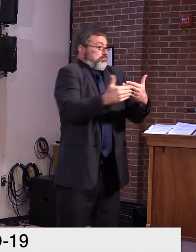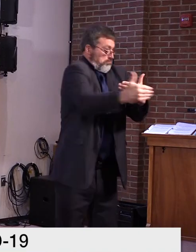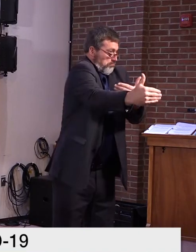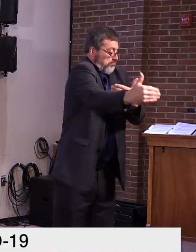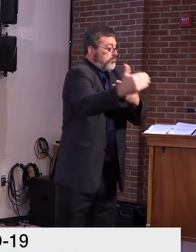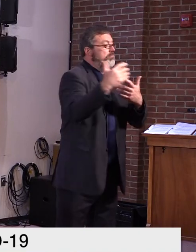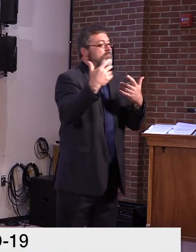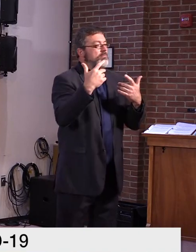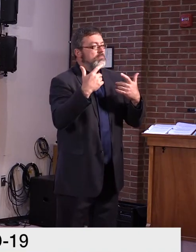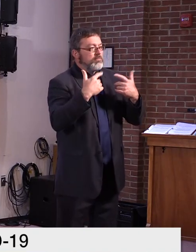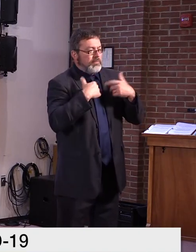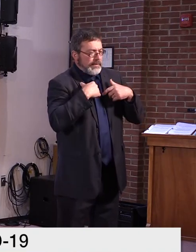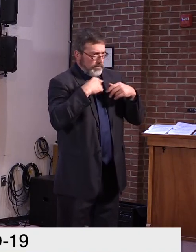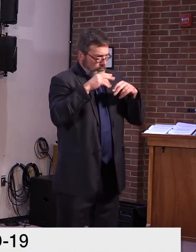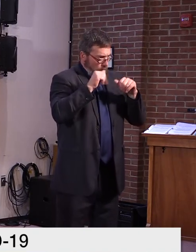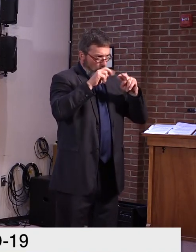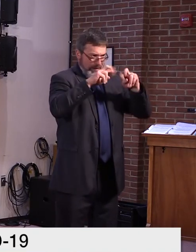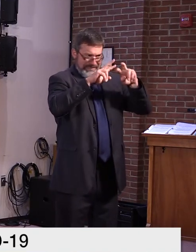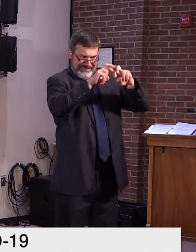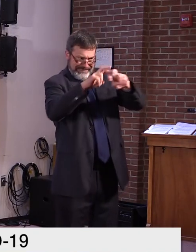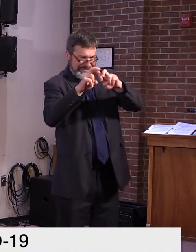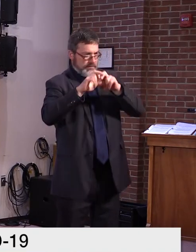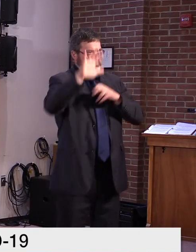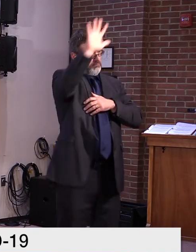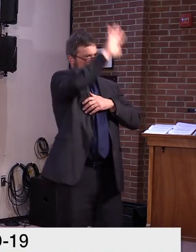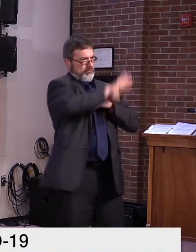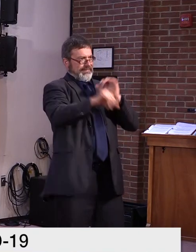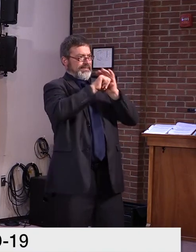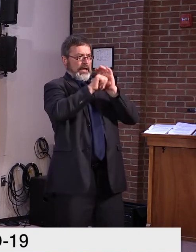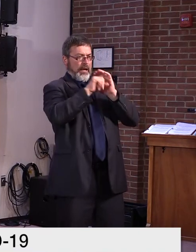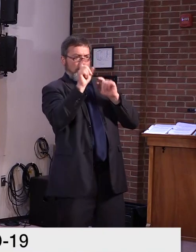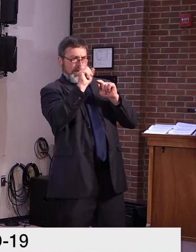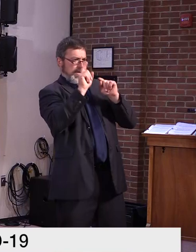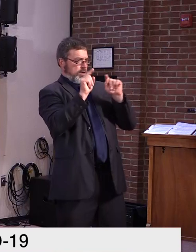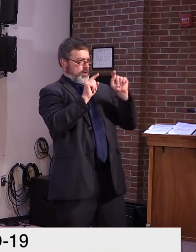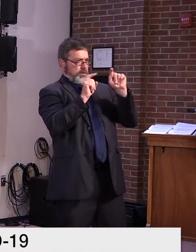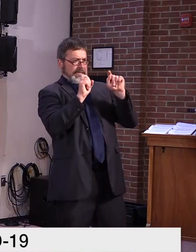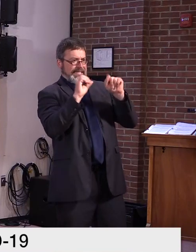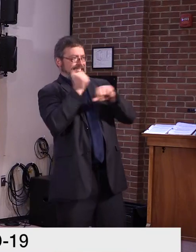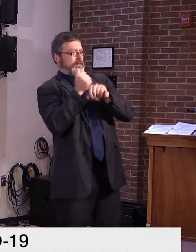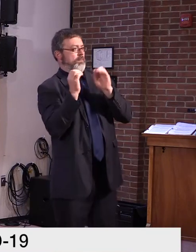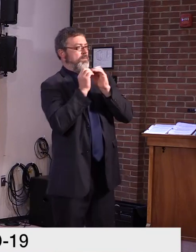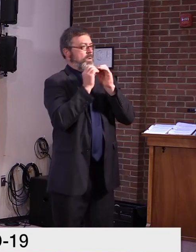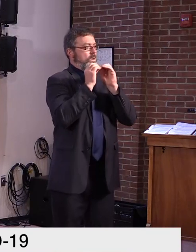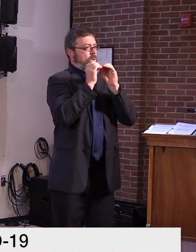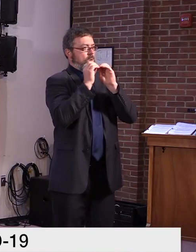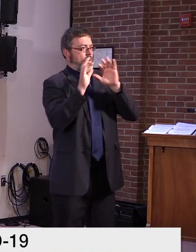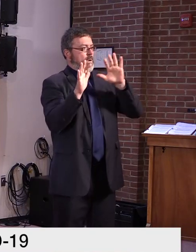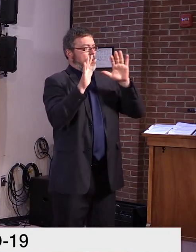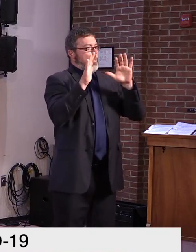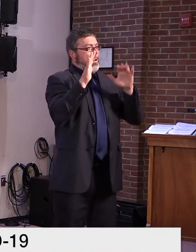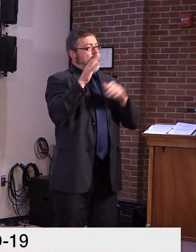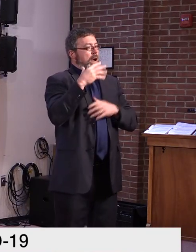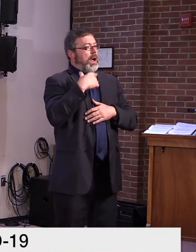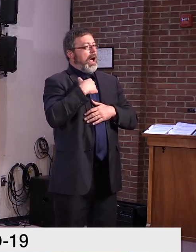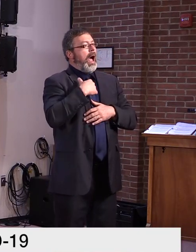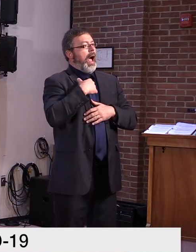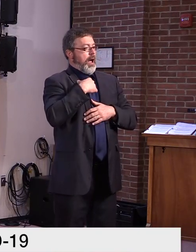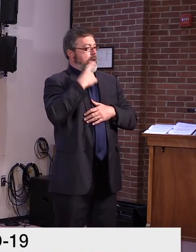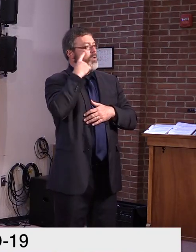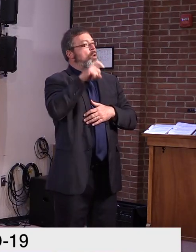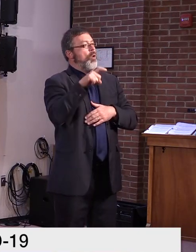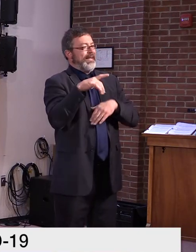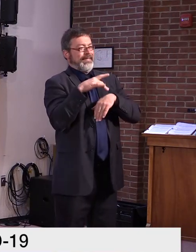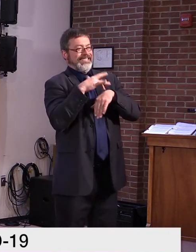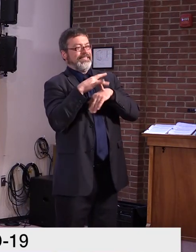um, services, particularly in sort of the Southern, uh, Bennington, Wyndham County, uh, area